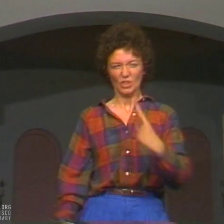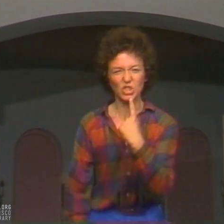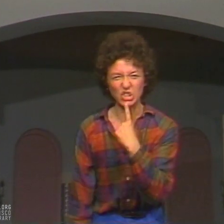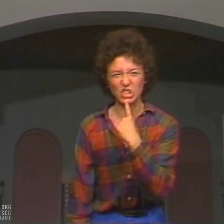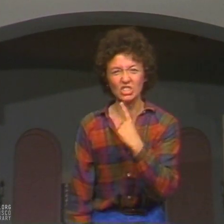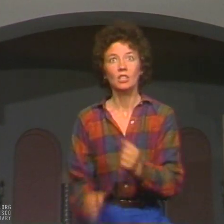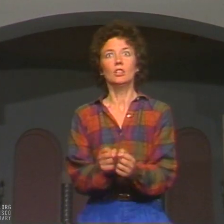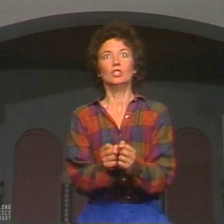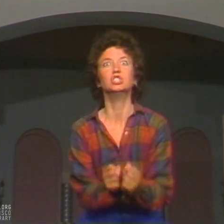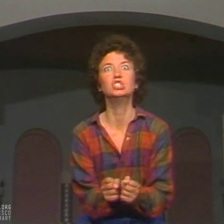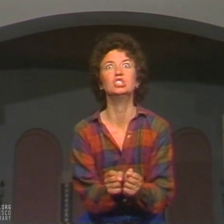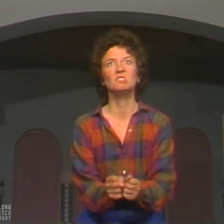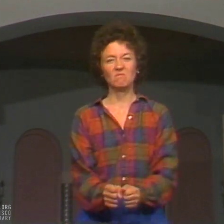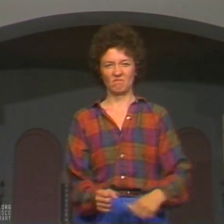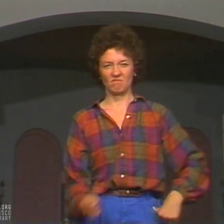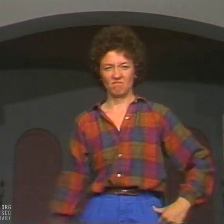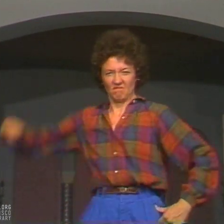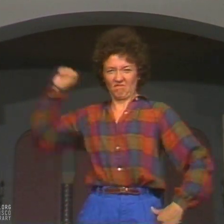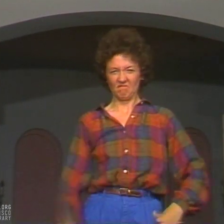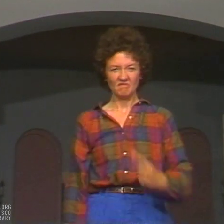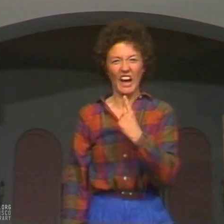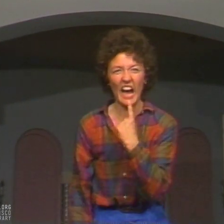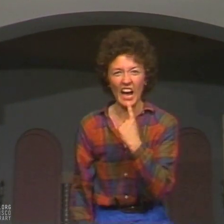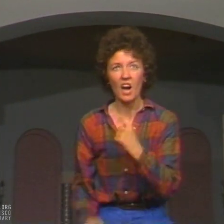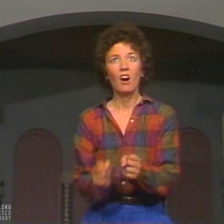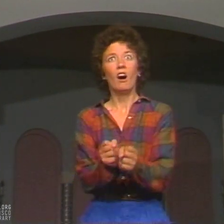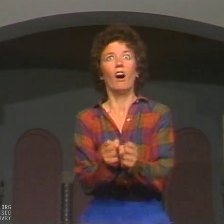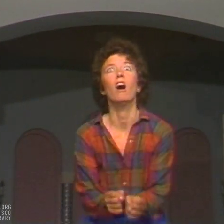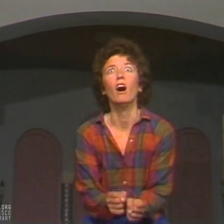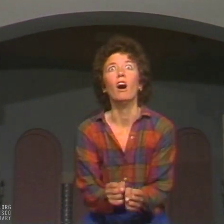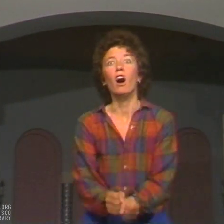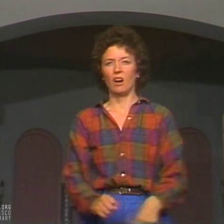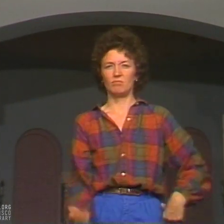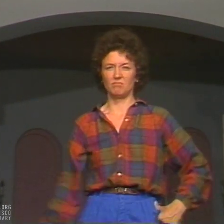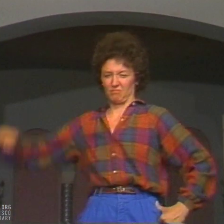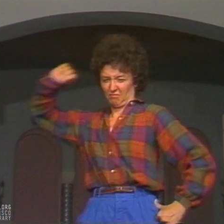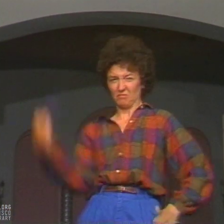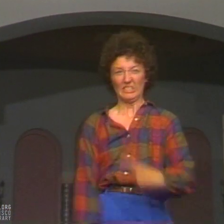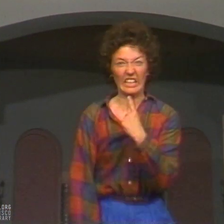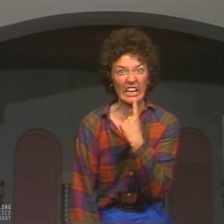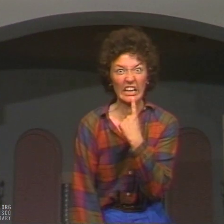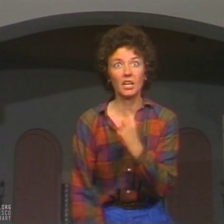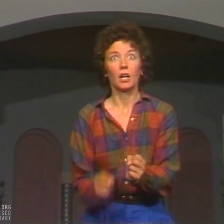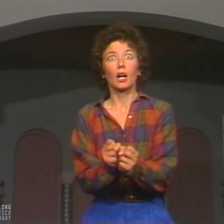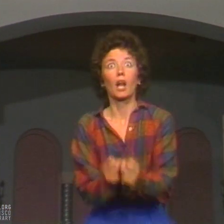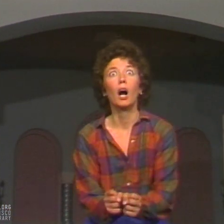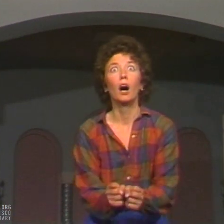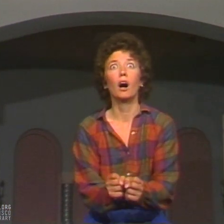this command. Speak. Sh? Speak. I? Speak. T?